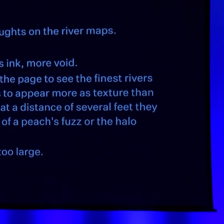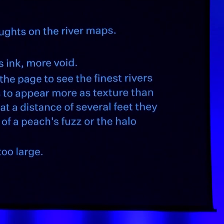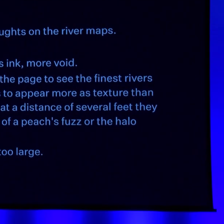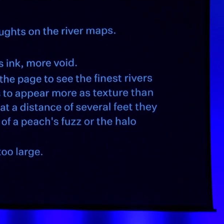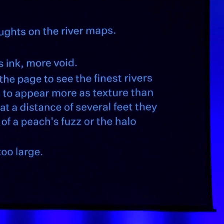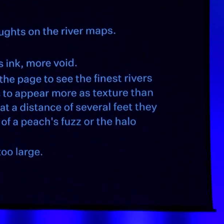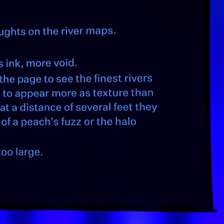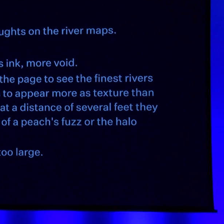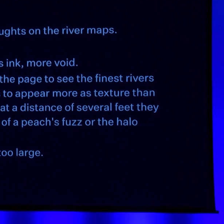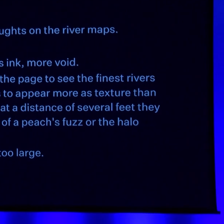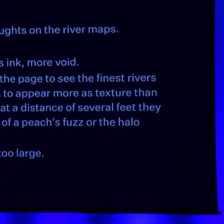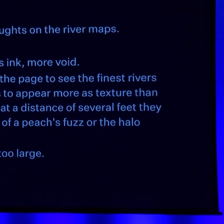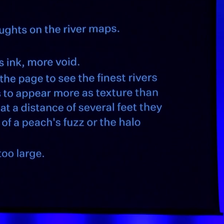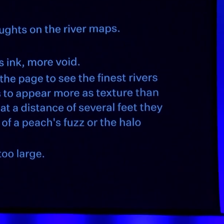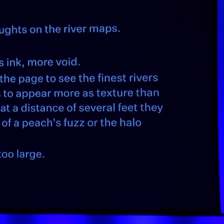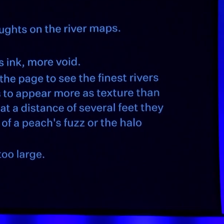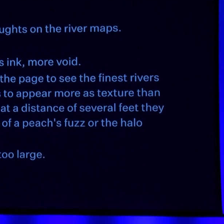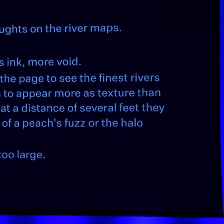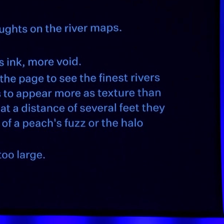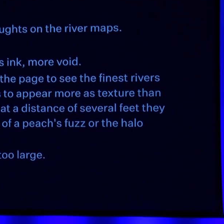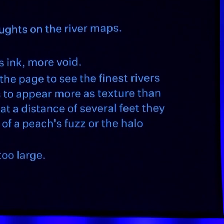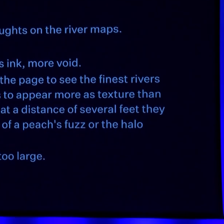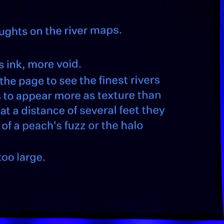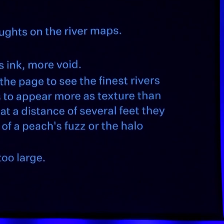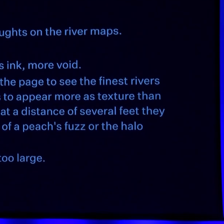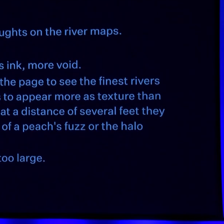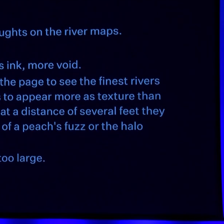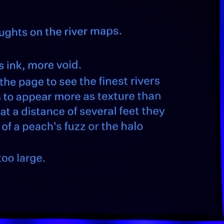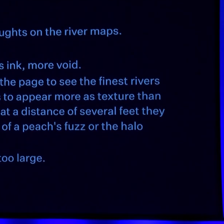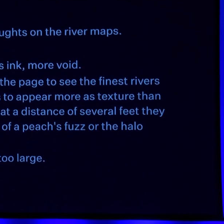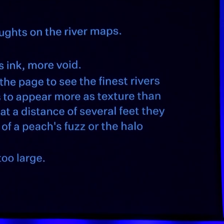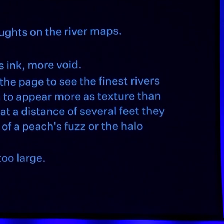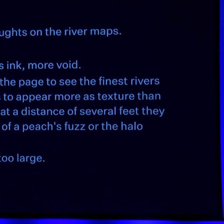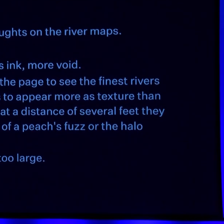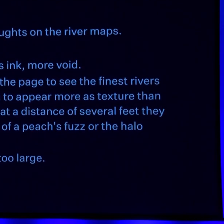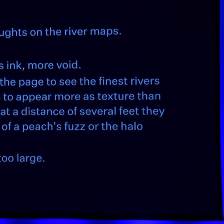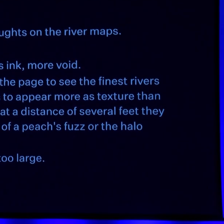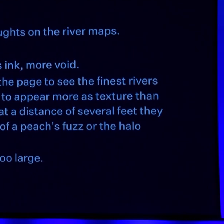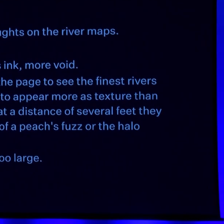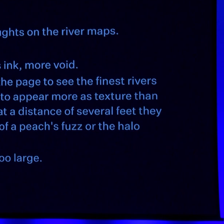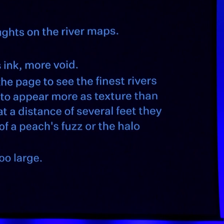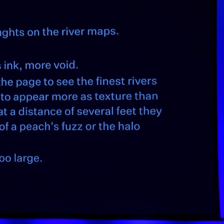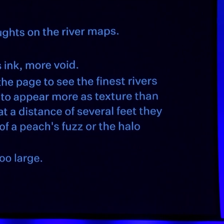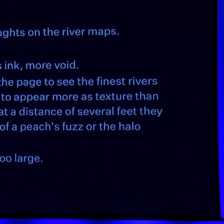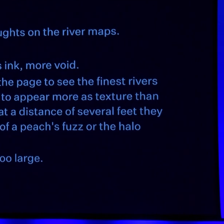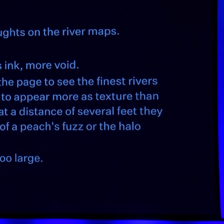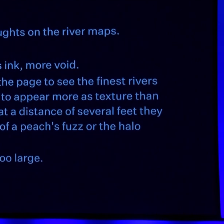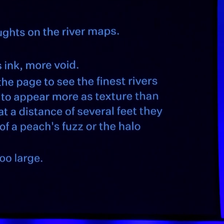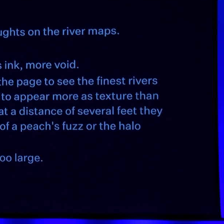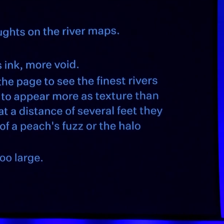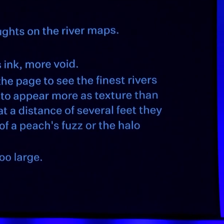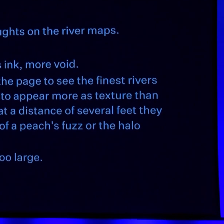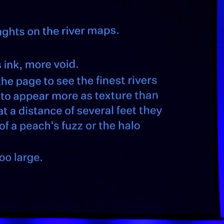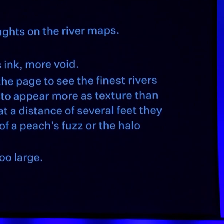making about a map of river tributaries. And there's lines in there like, think of a peach's fuzz or the halo around the moon. And he was